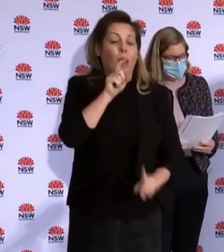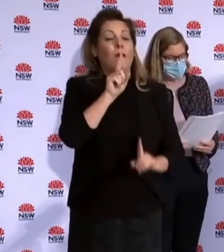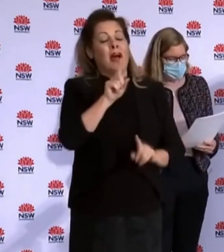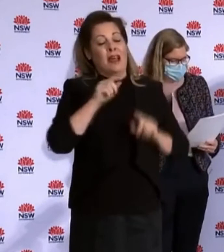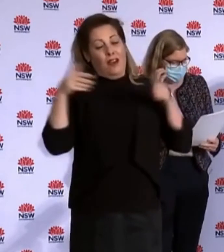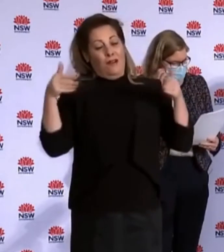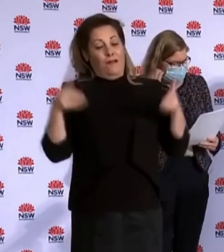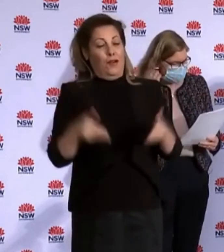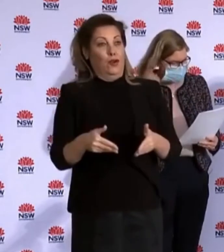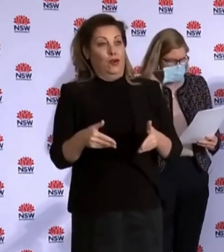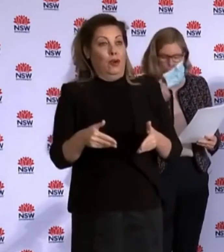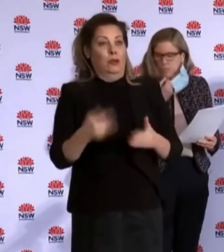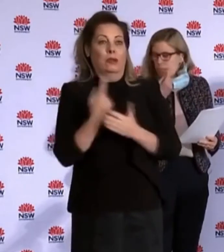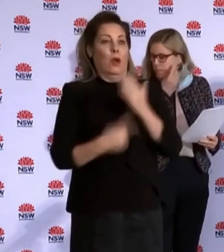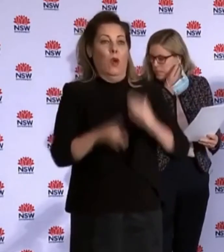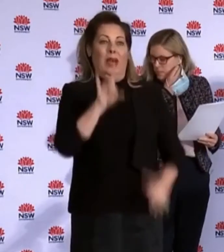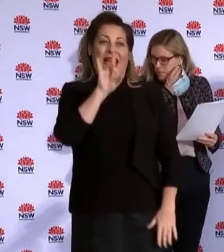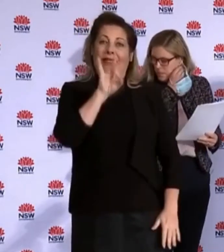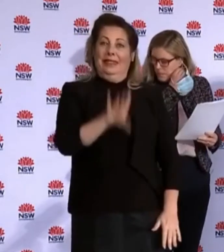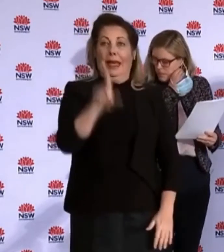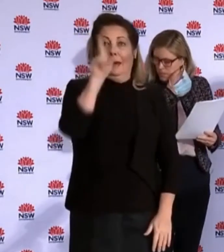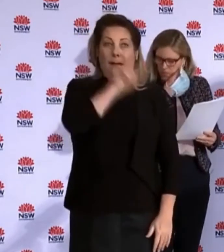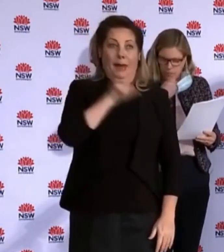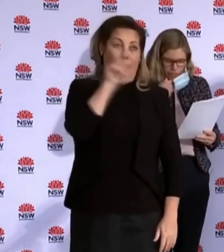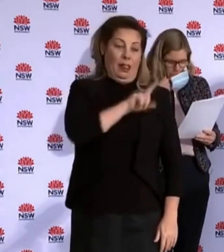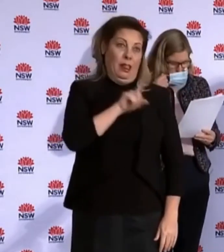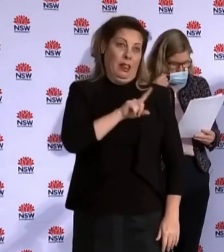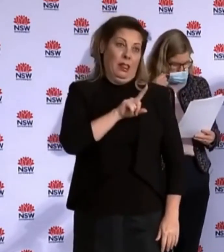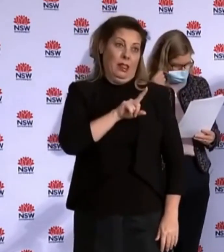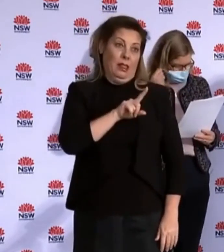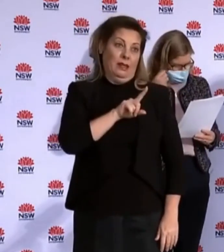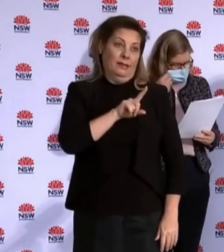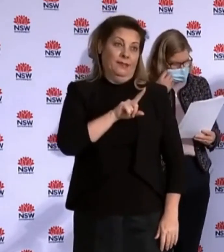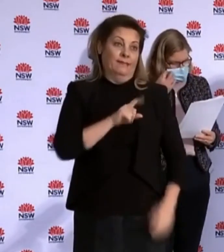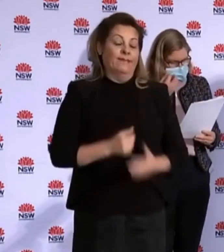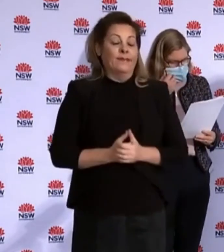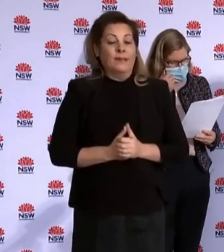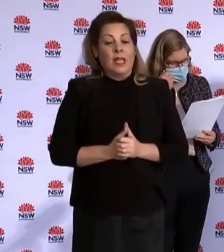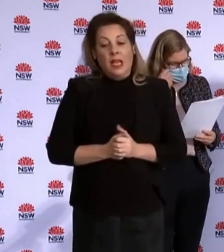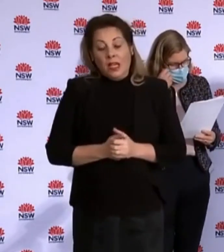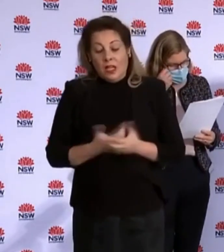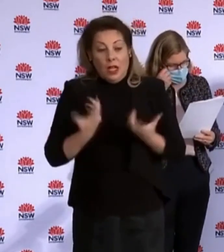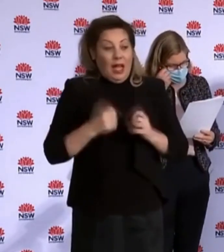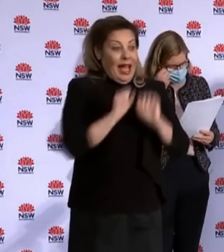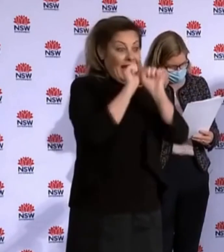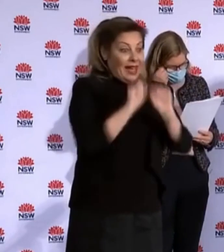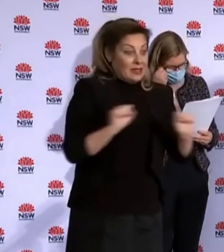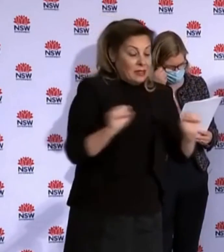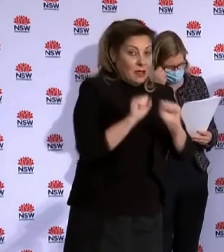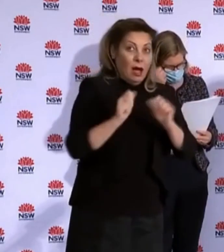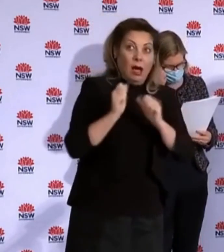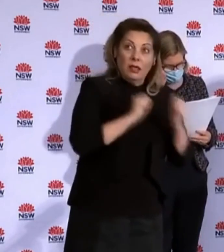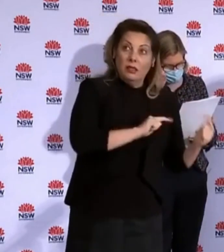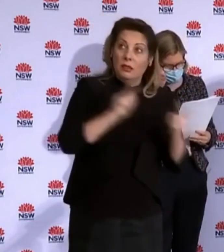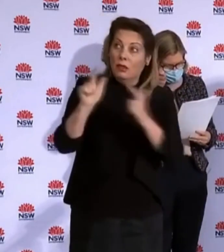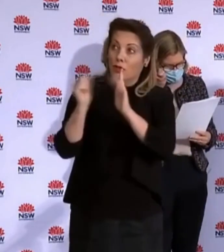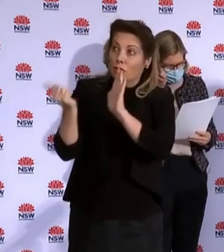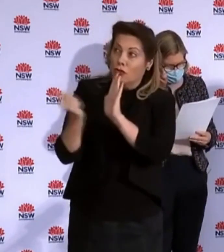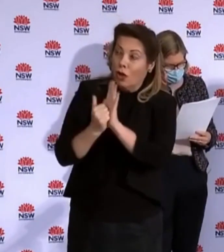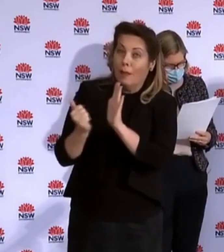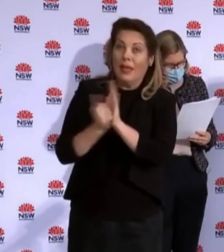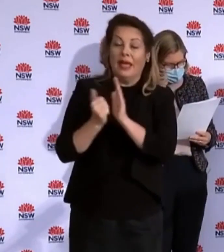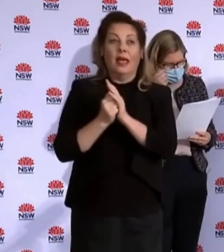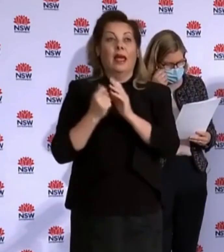10 people. With the other restrictions that I've mentioned already in relation to exercise, in relation to shopping for essential items, in relation to the